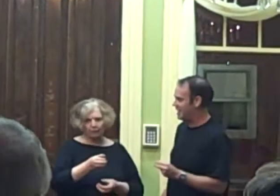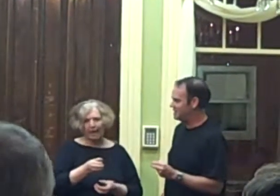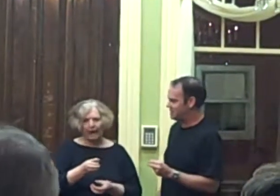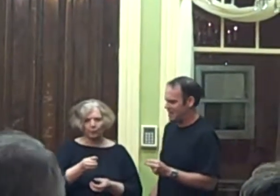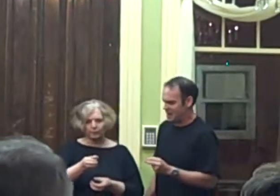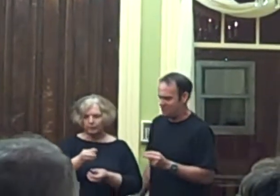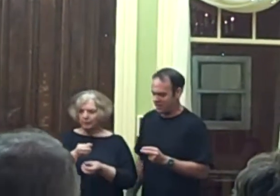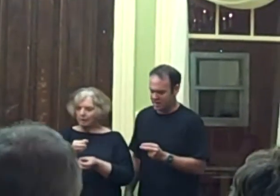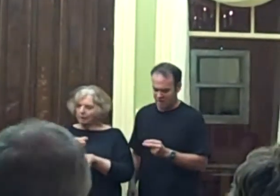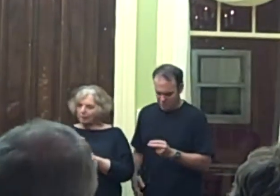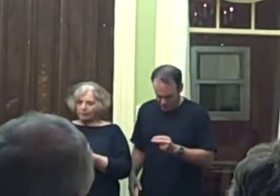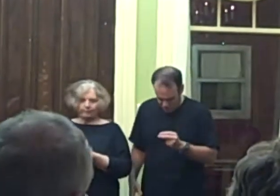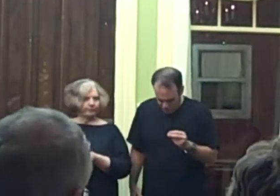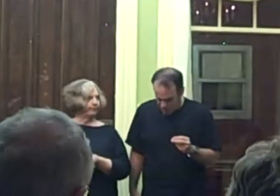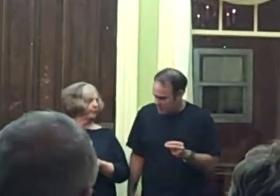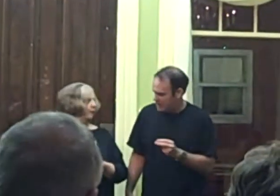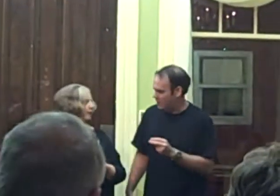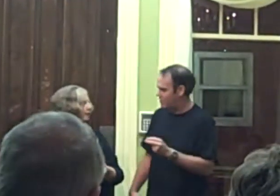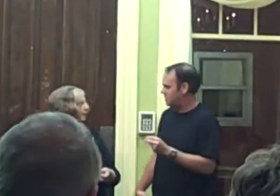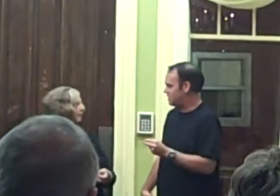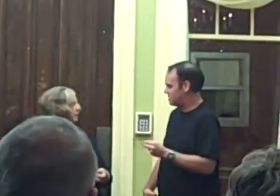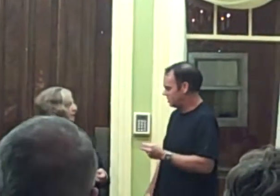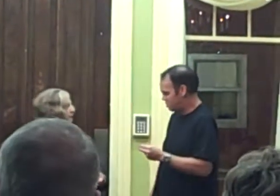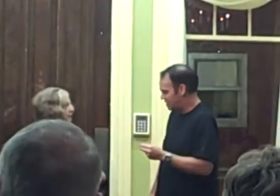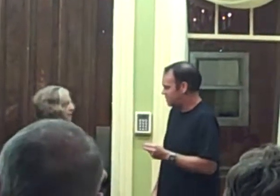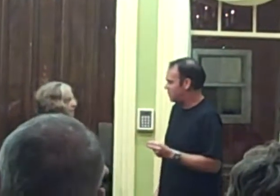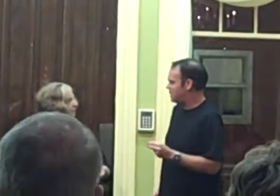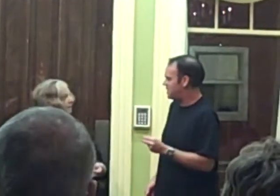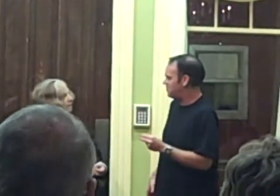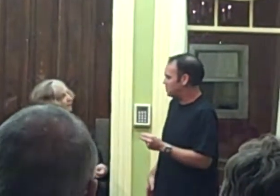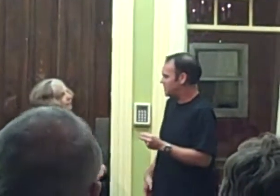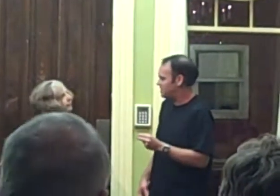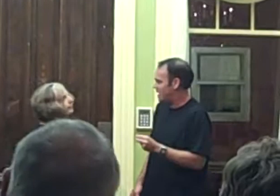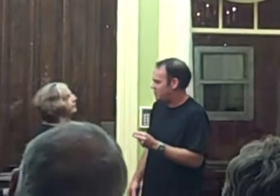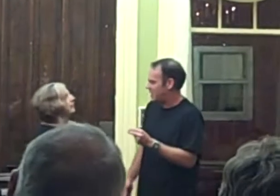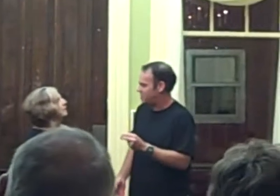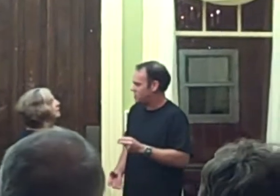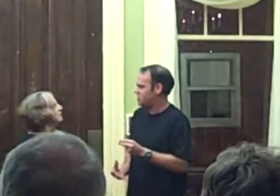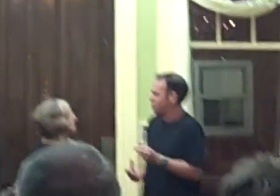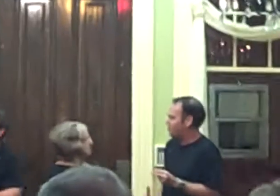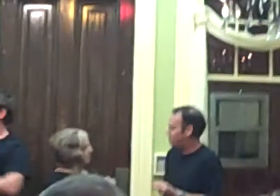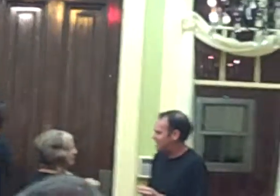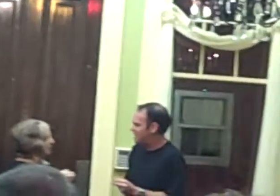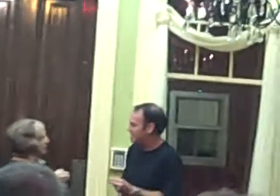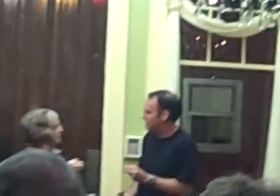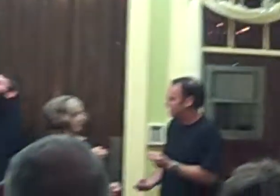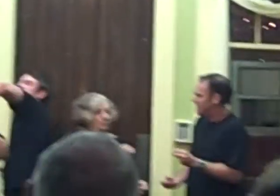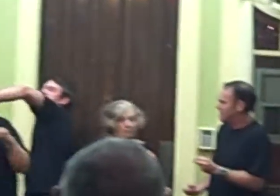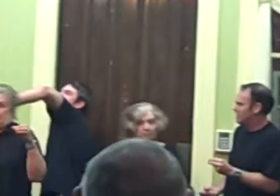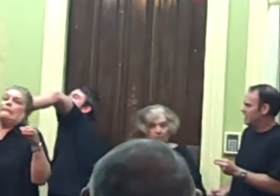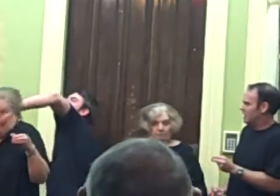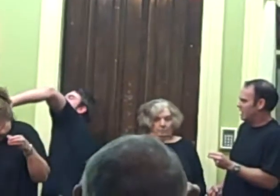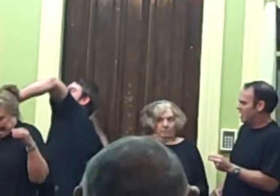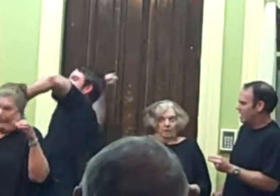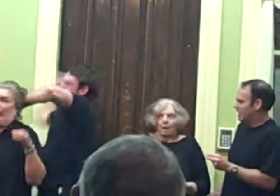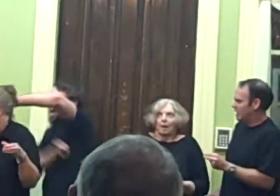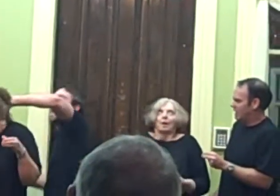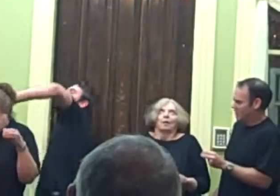know how. I I feel like a complete foreigner here. I tried to dress the way people dress now, but I just still don't know. Your face is mine! How?